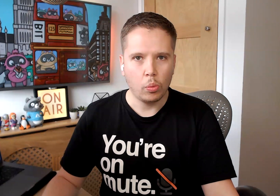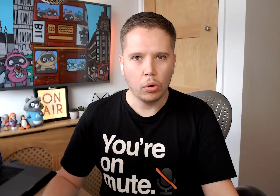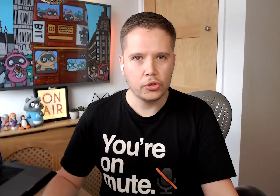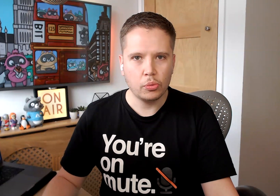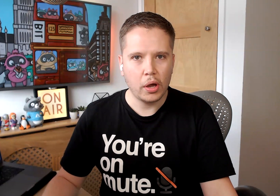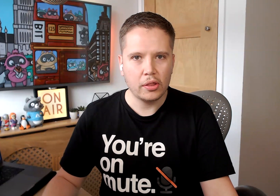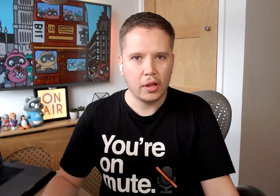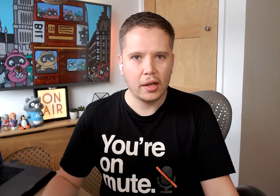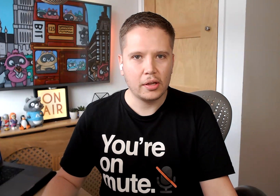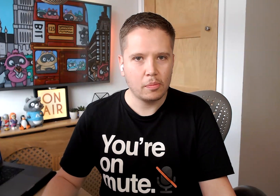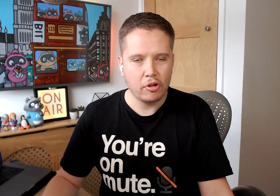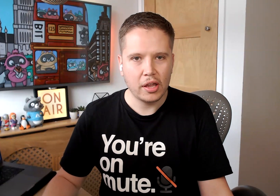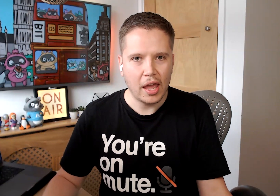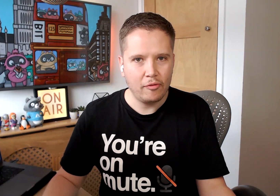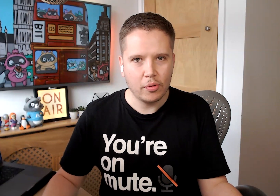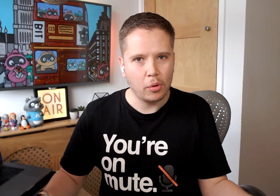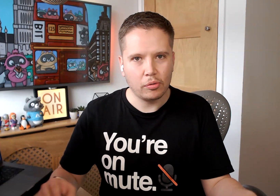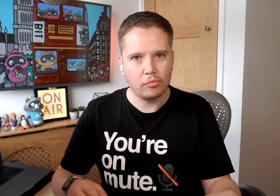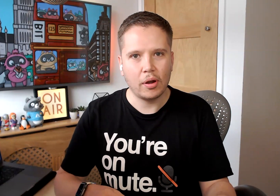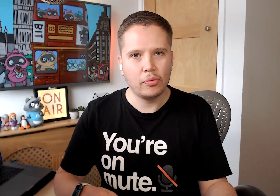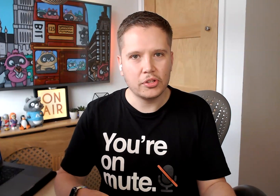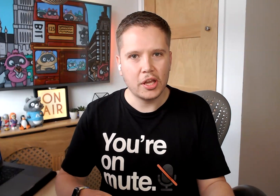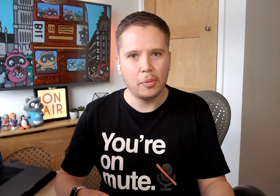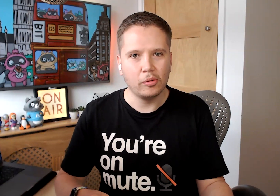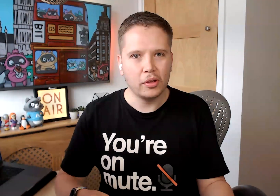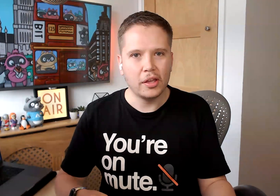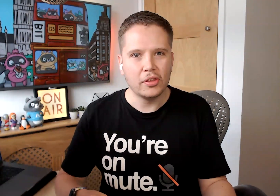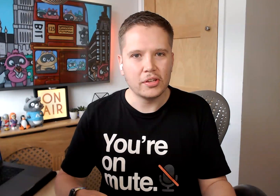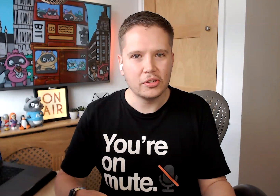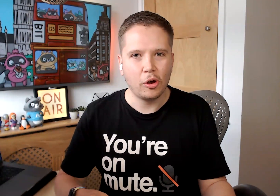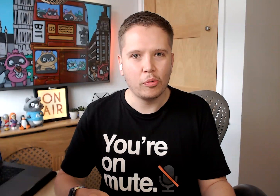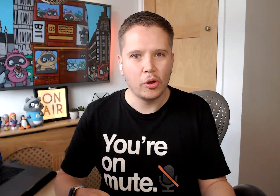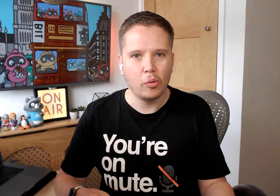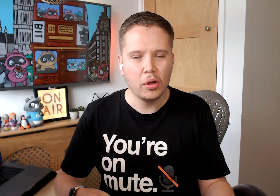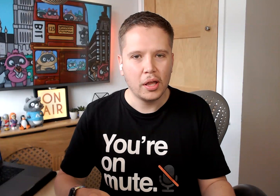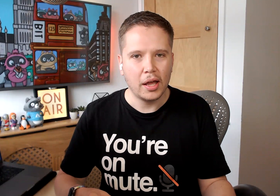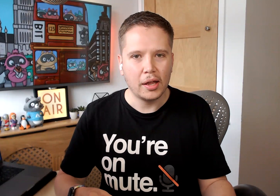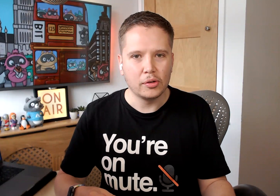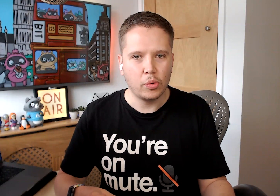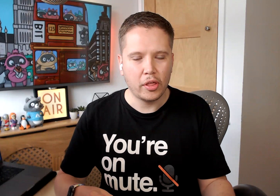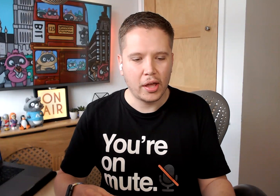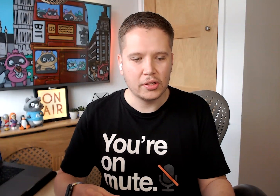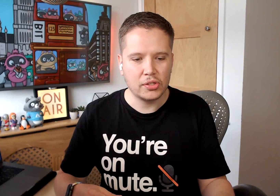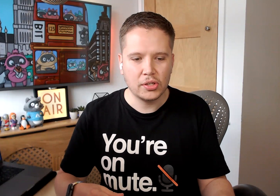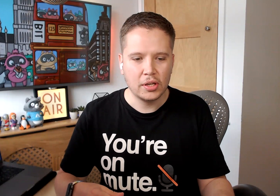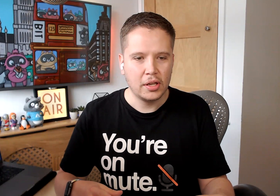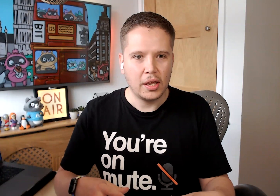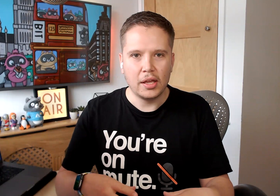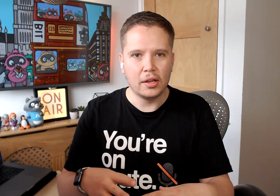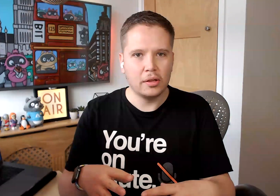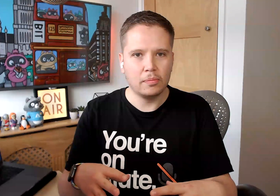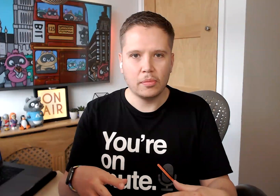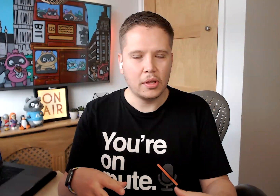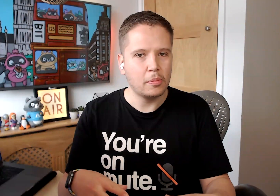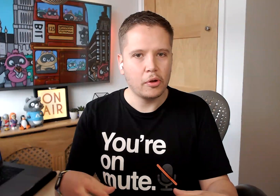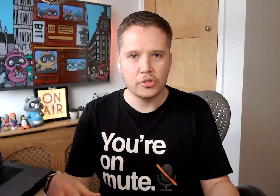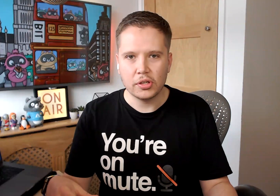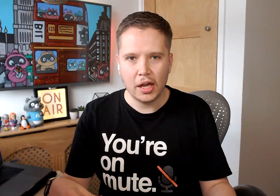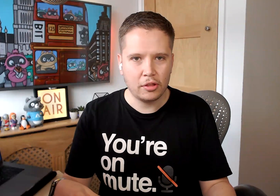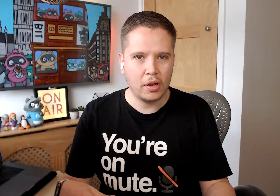what's the way that I can bring everyone round the table in this scenario and whether that's in a in-person gathering